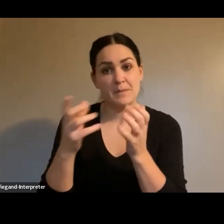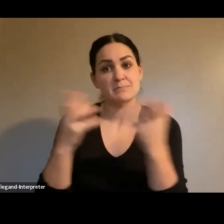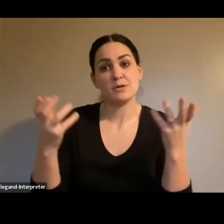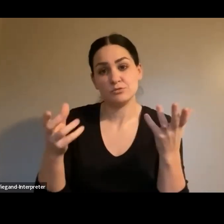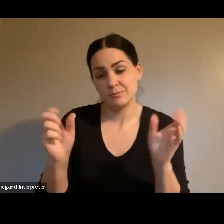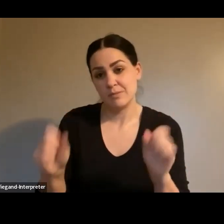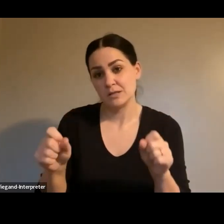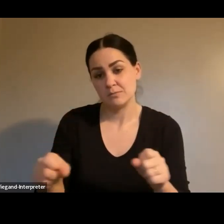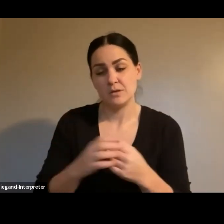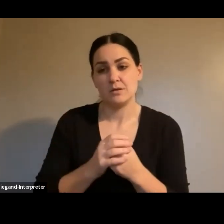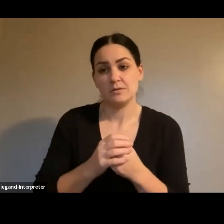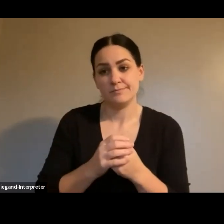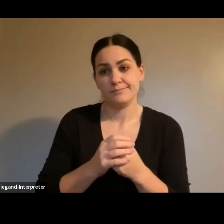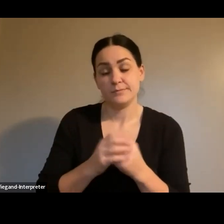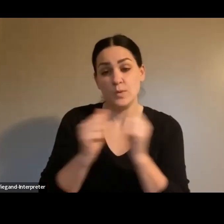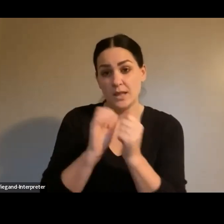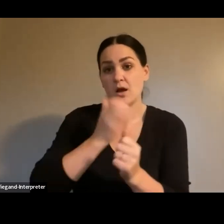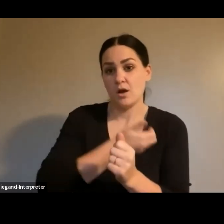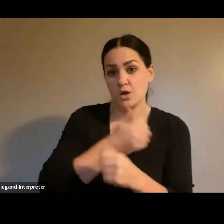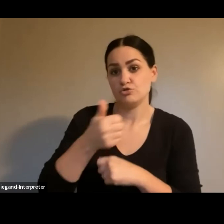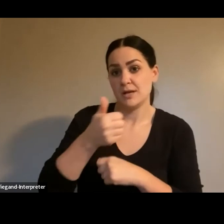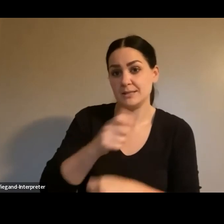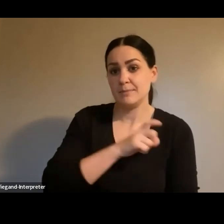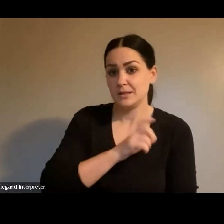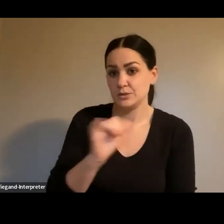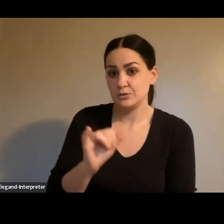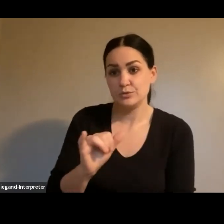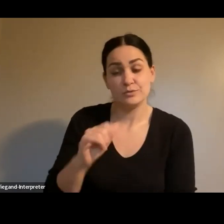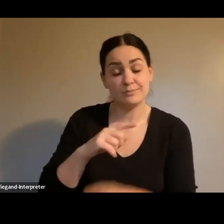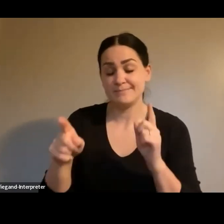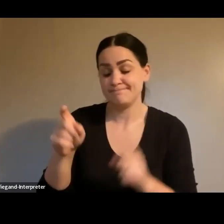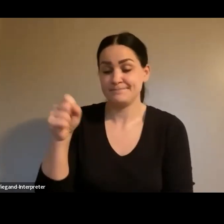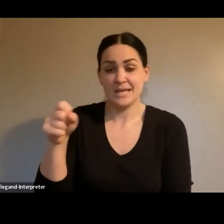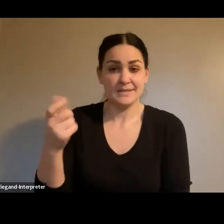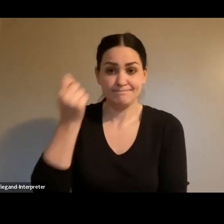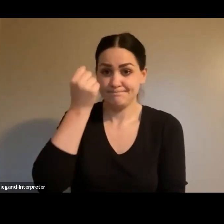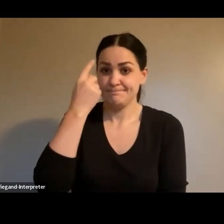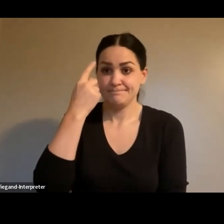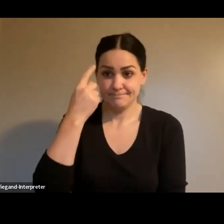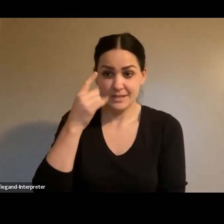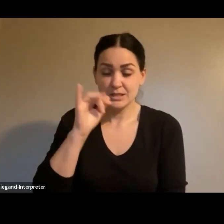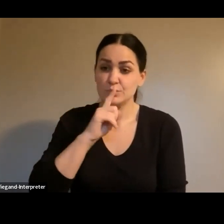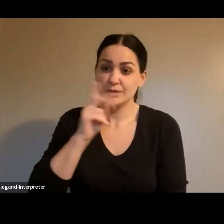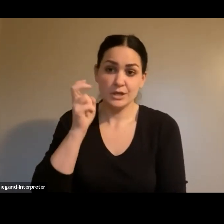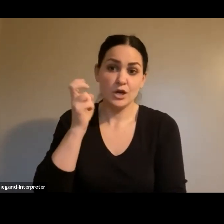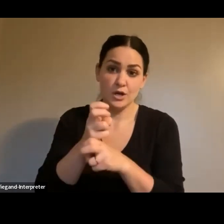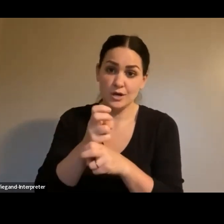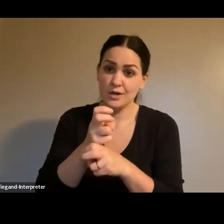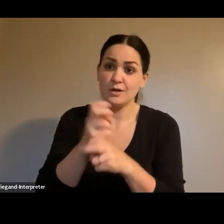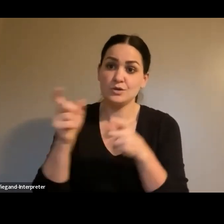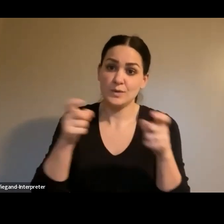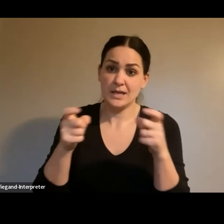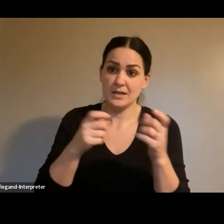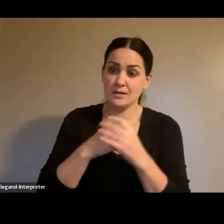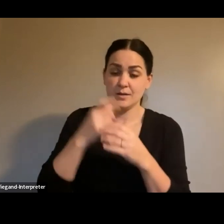own transit police. But yeah, yeah, that, that one is really difficult to, to handle because